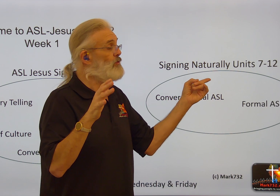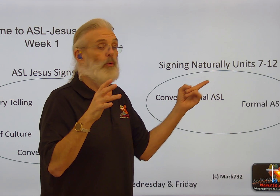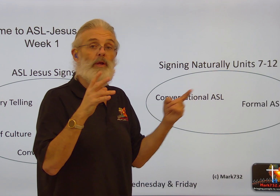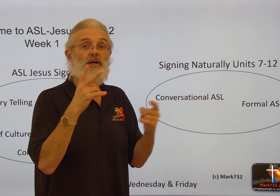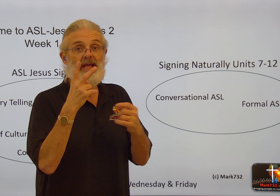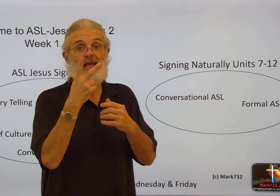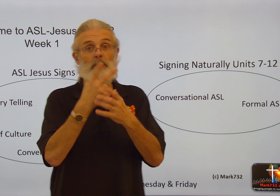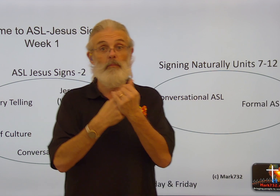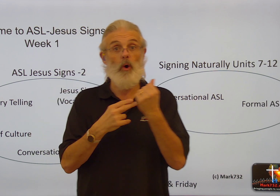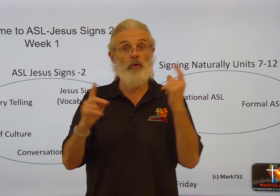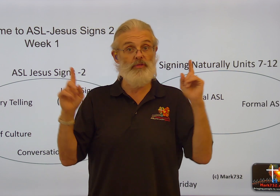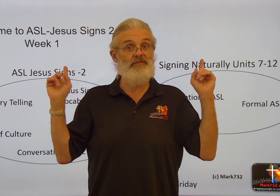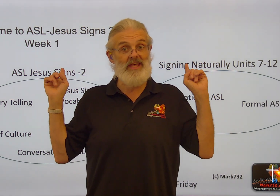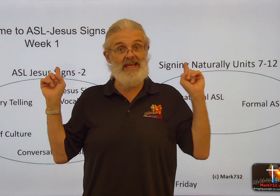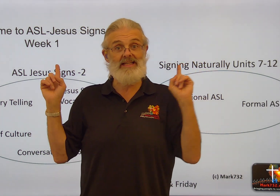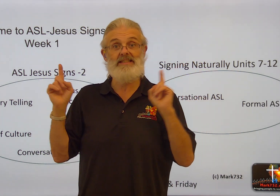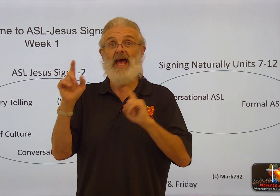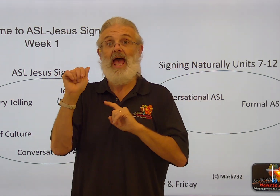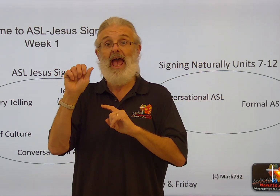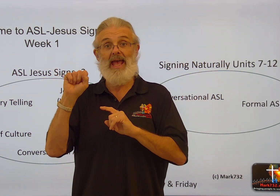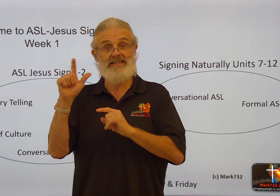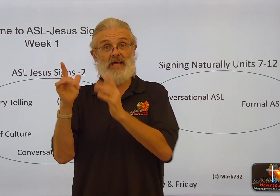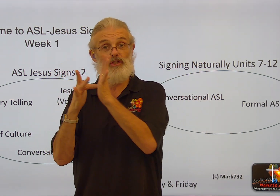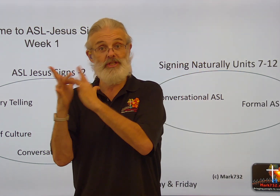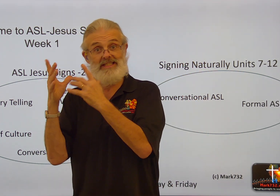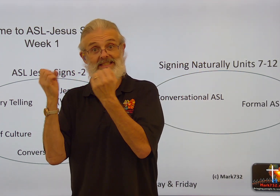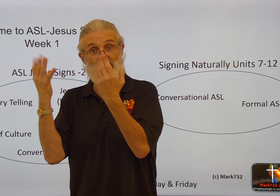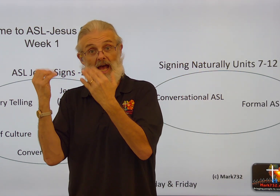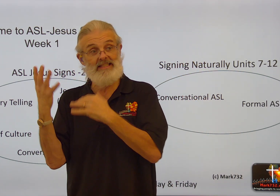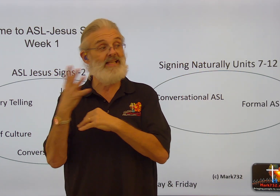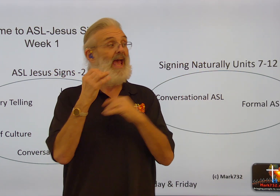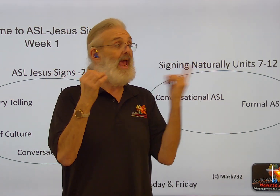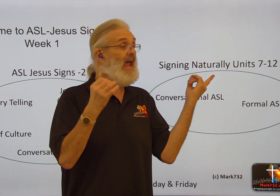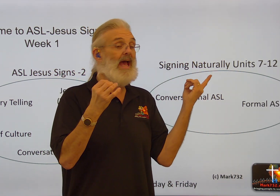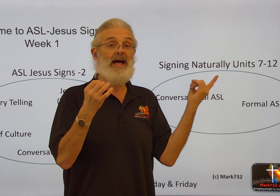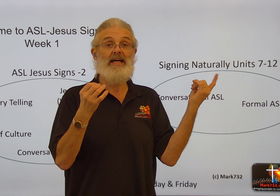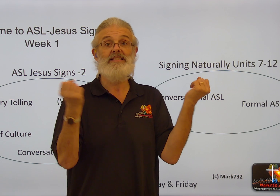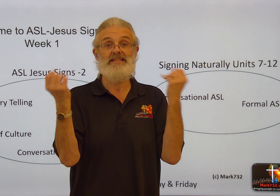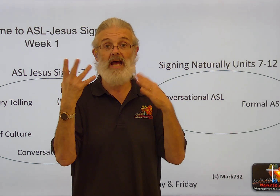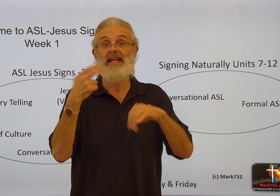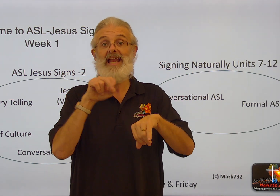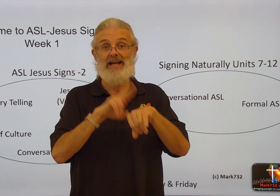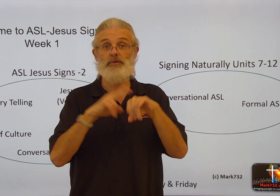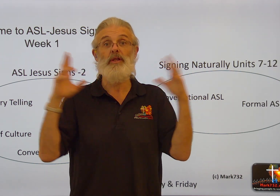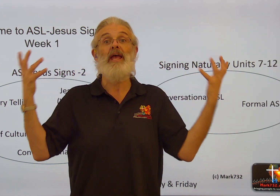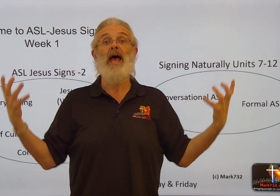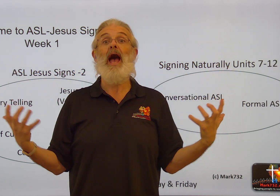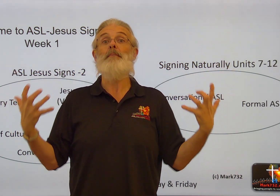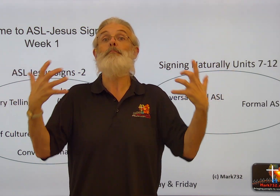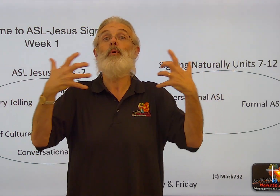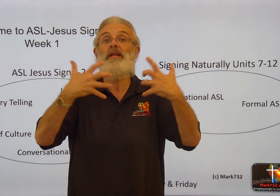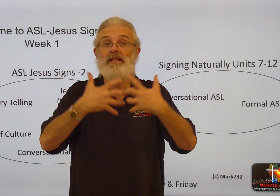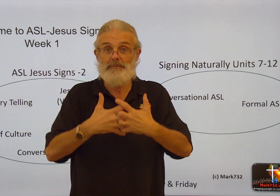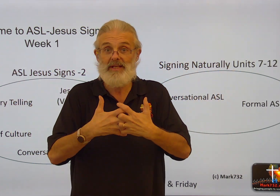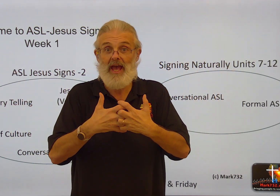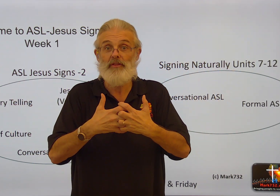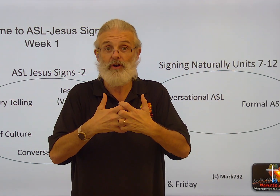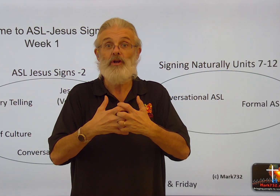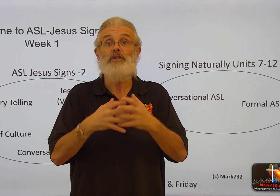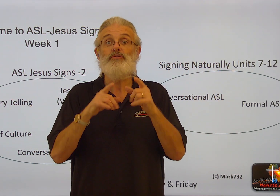So we are taking both of these ASL Jesus signs and Signing Naturally and putting them together so